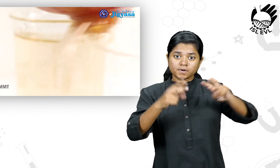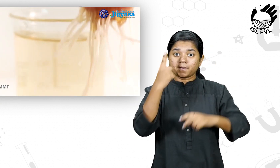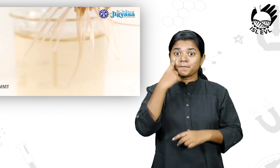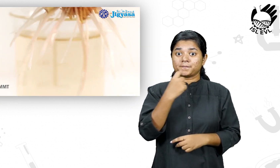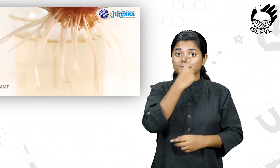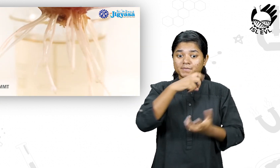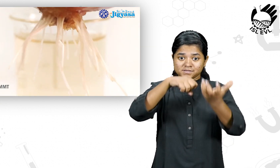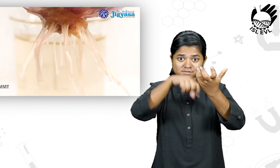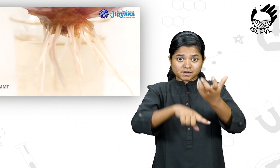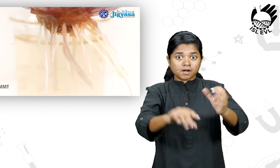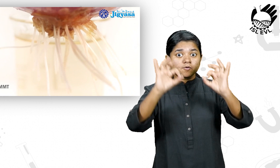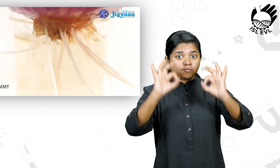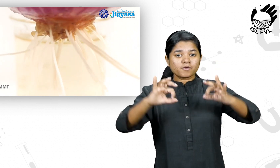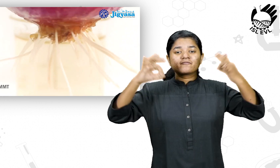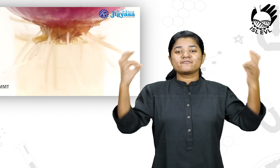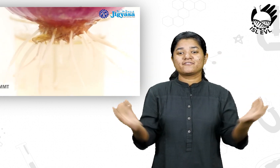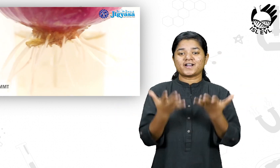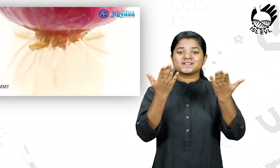growing out of it.